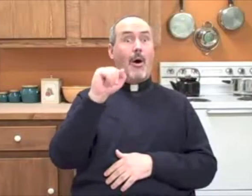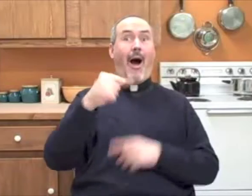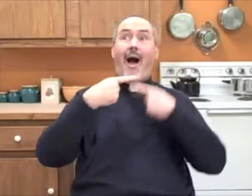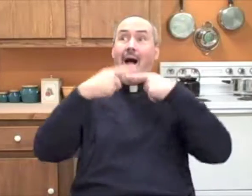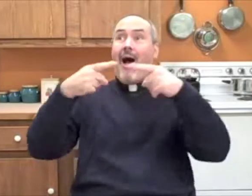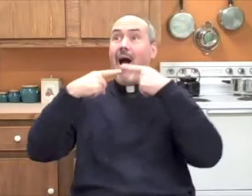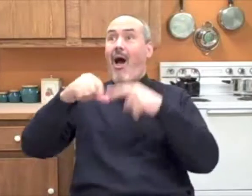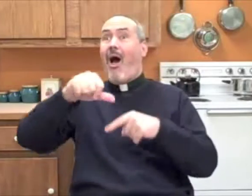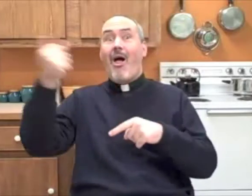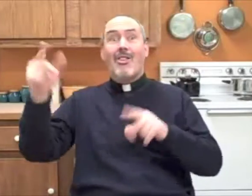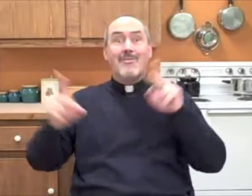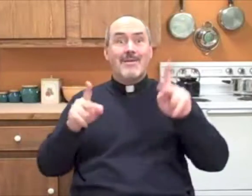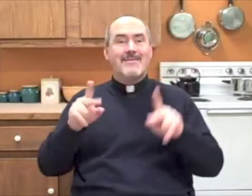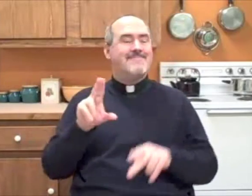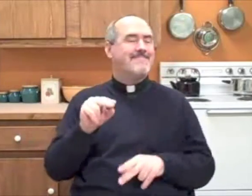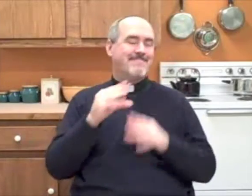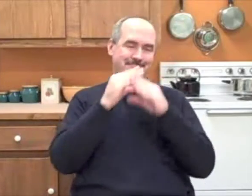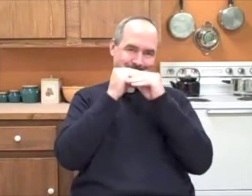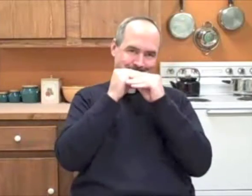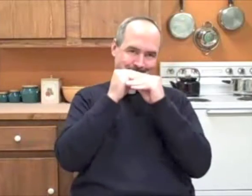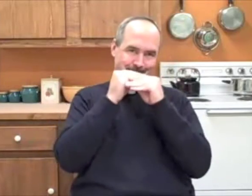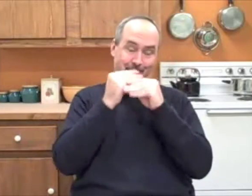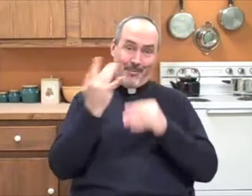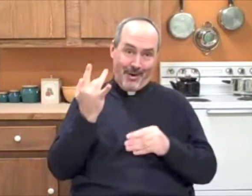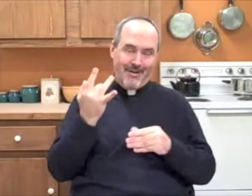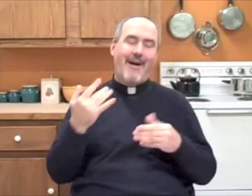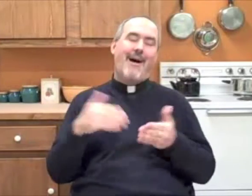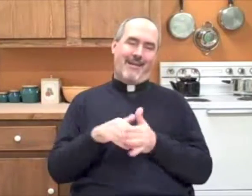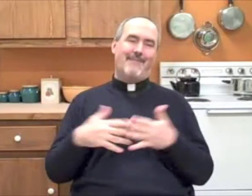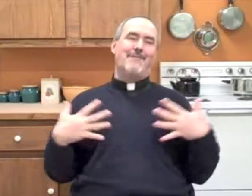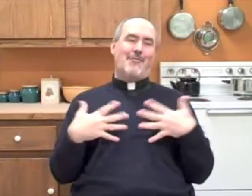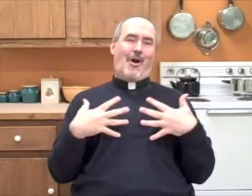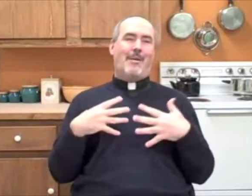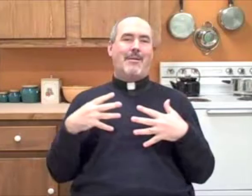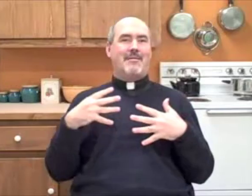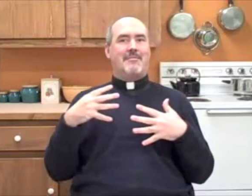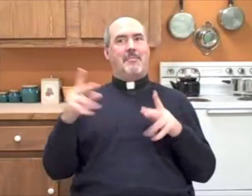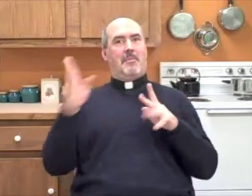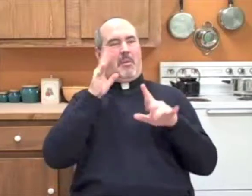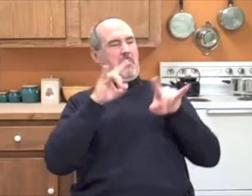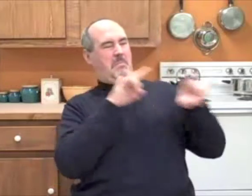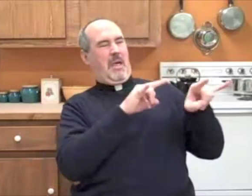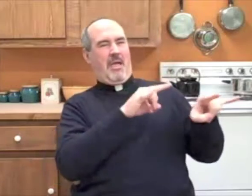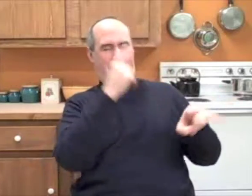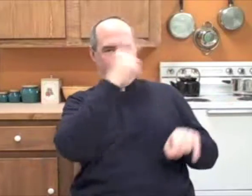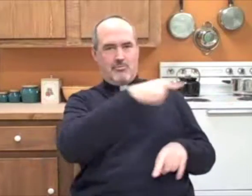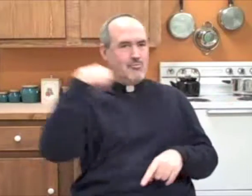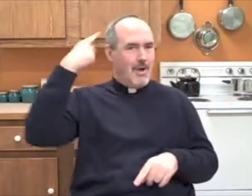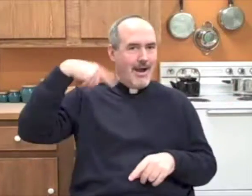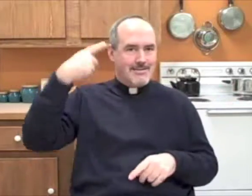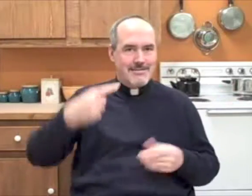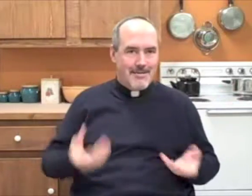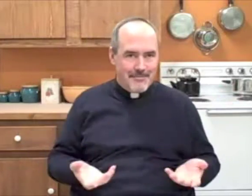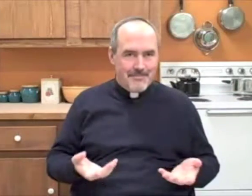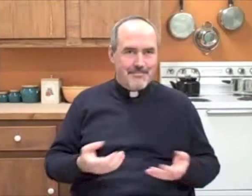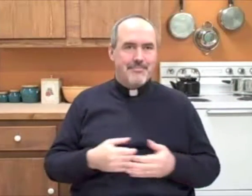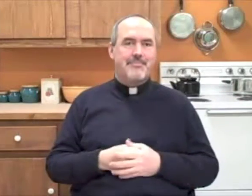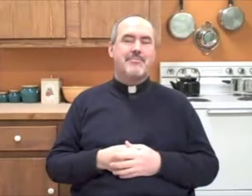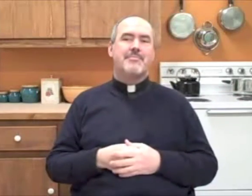however Maria still kept the secret and did not share with people what she had seen again for fear